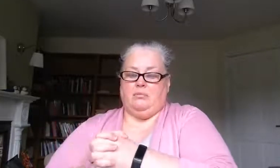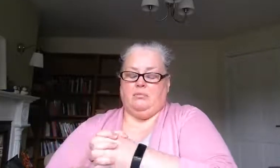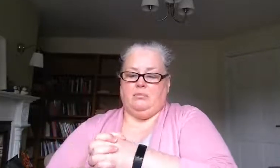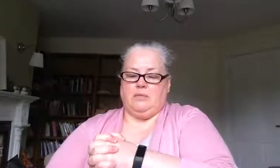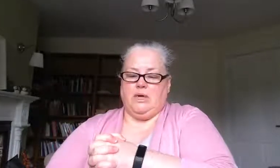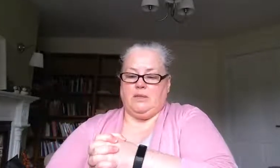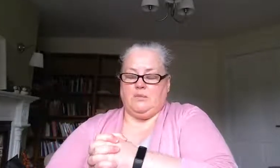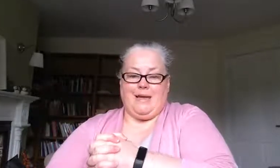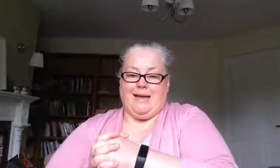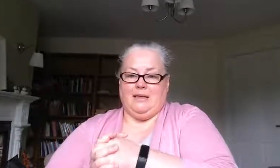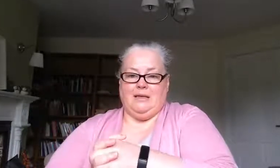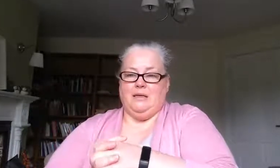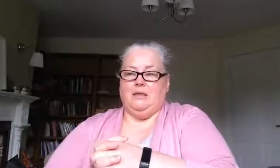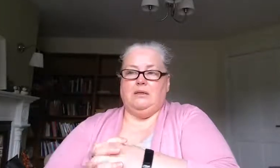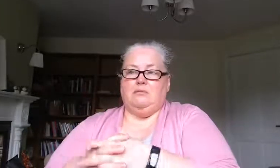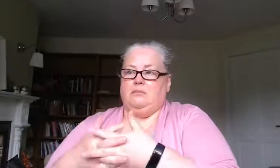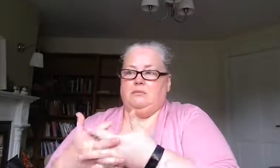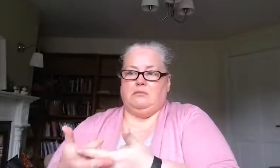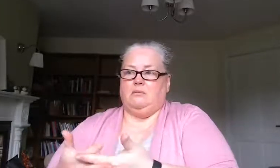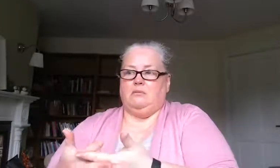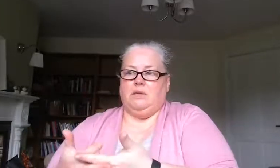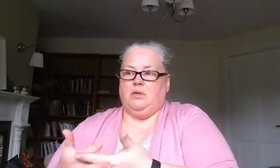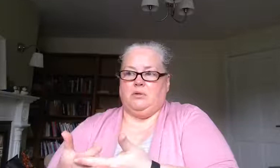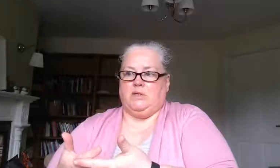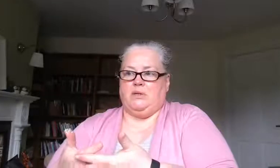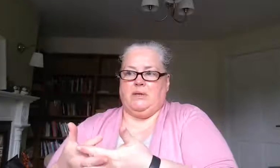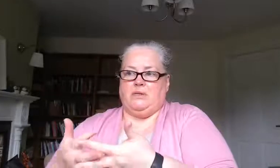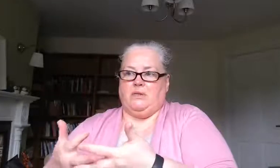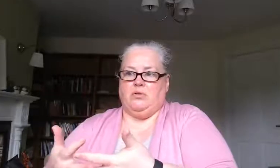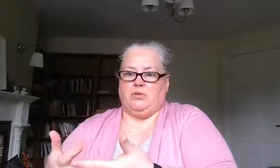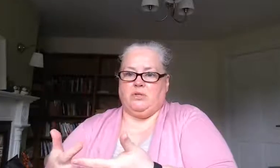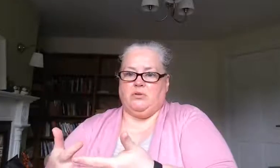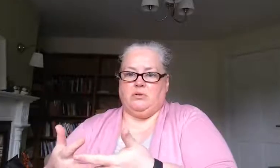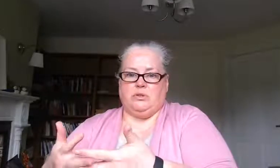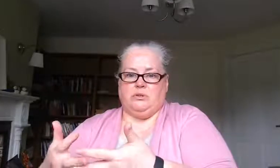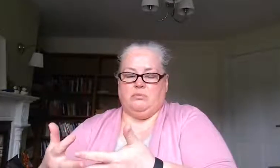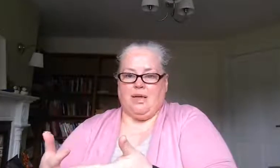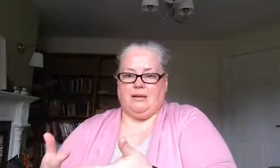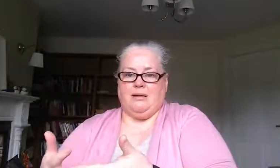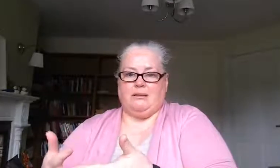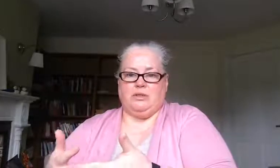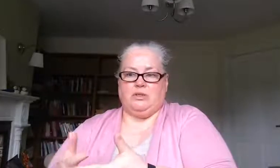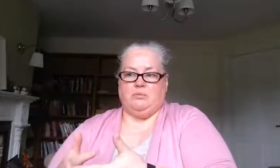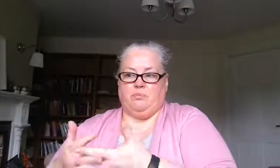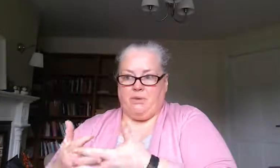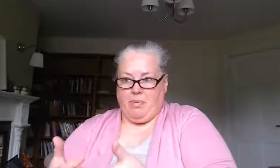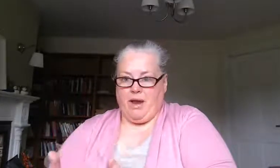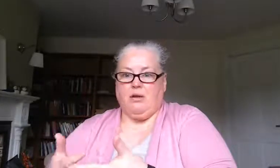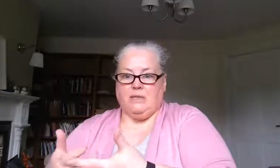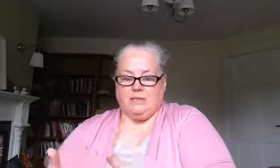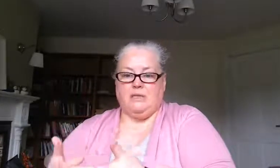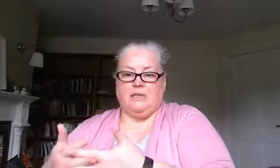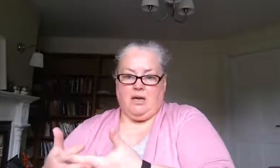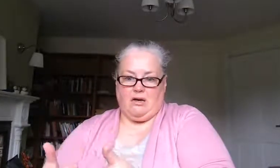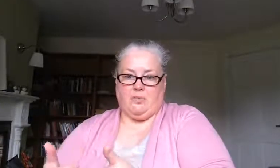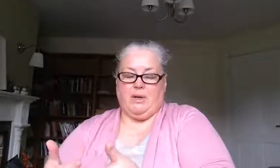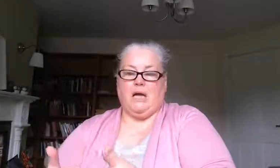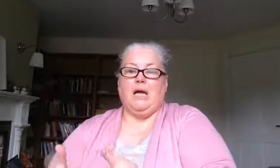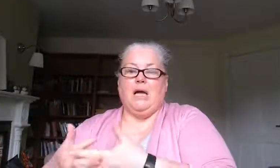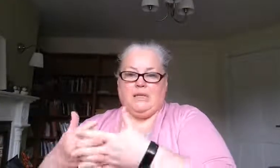as with any you know disability or disorder or mental health issue the parents need therapy and